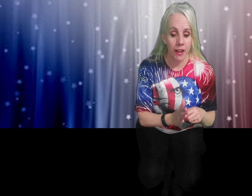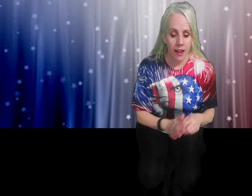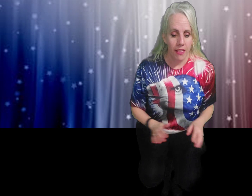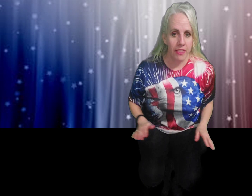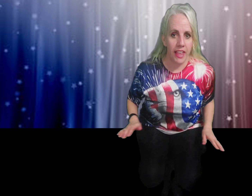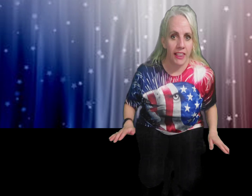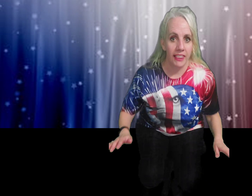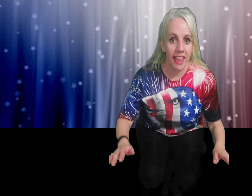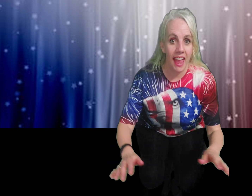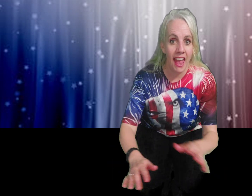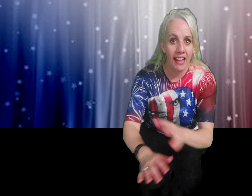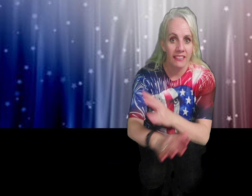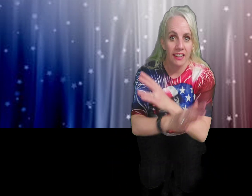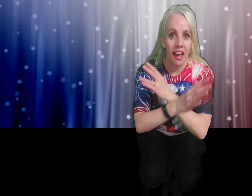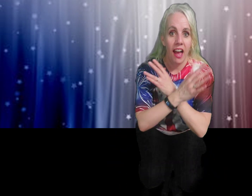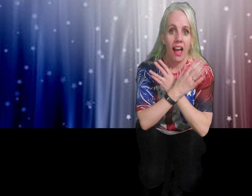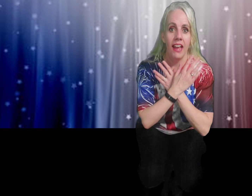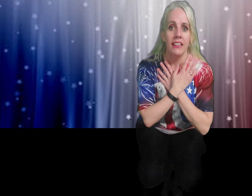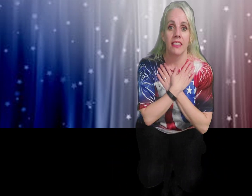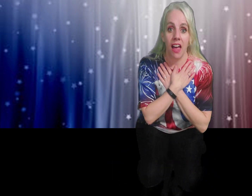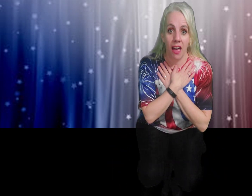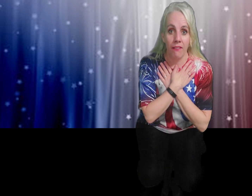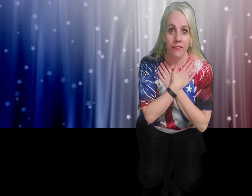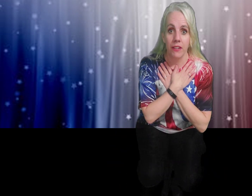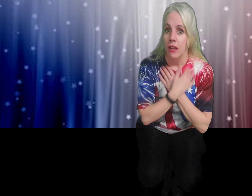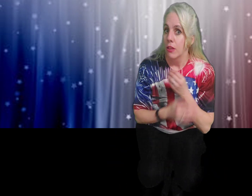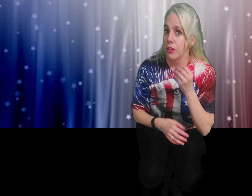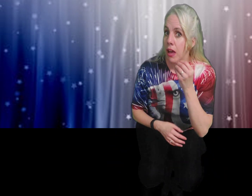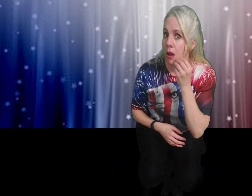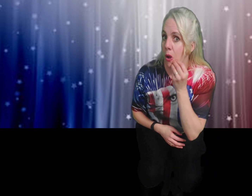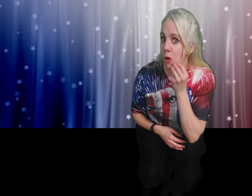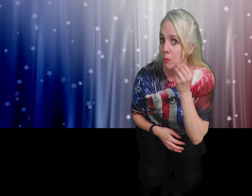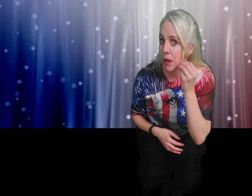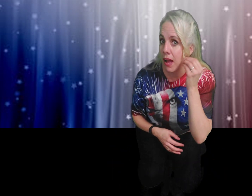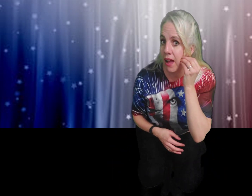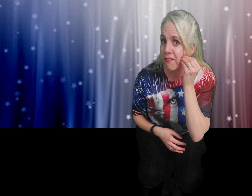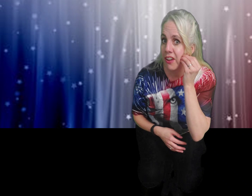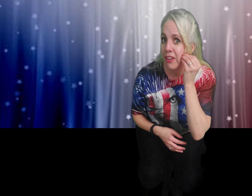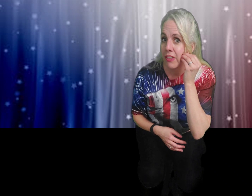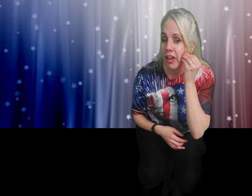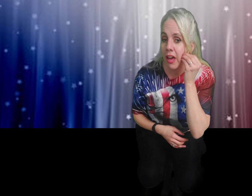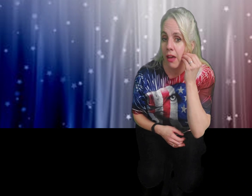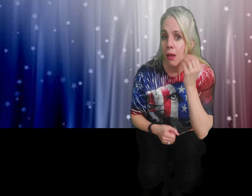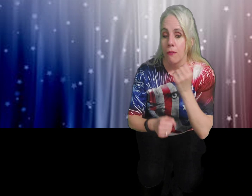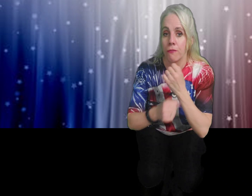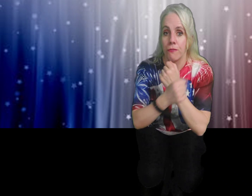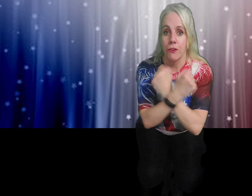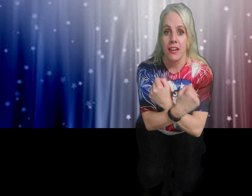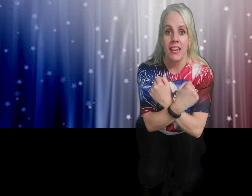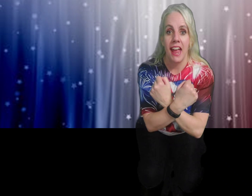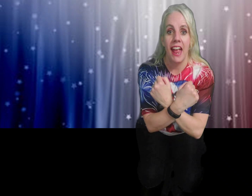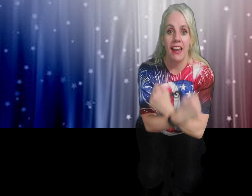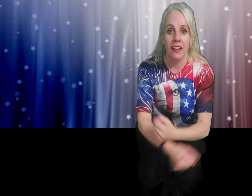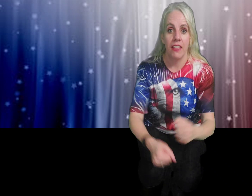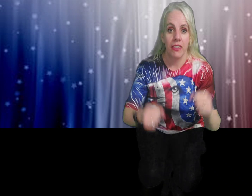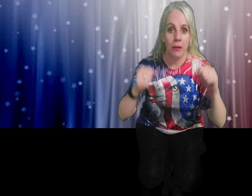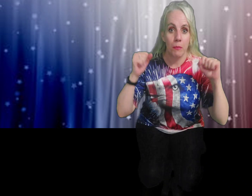the land I love. The home of the free and the